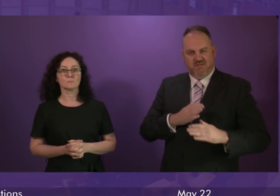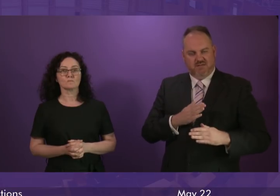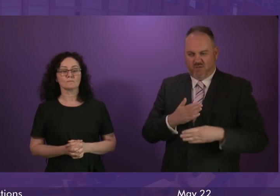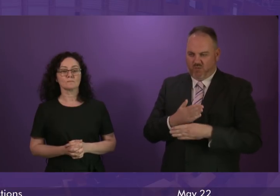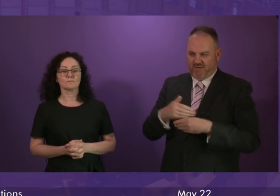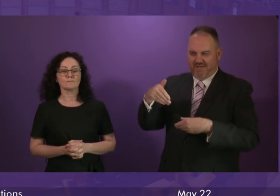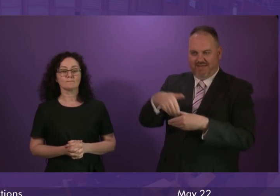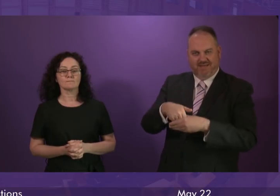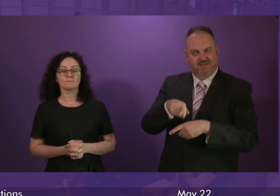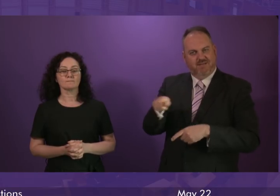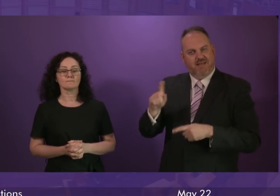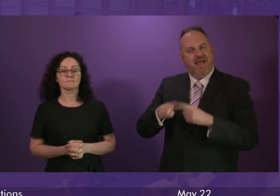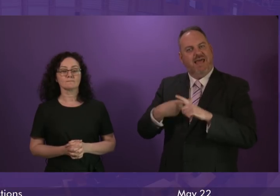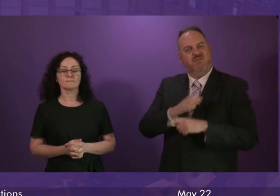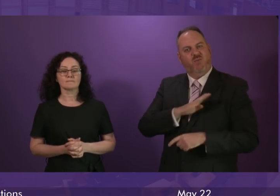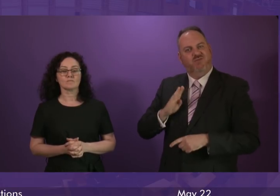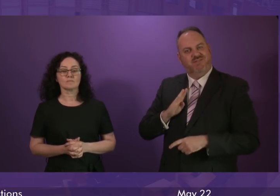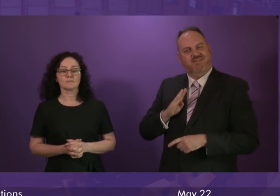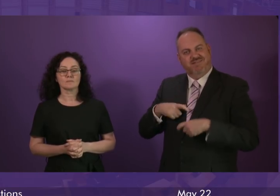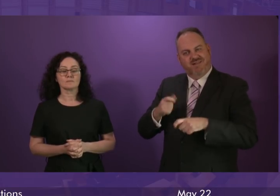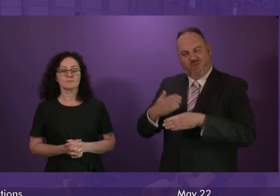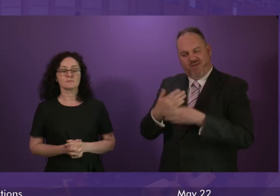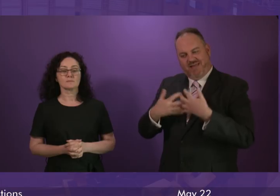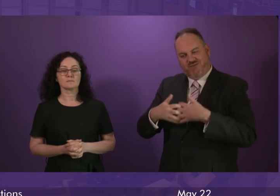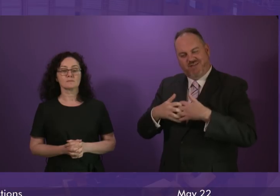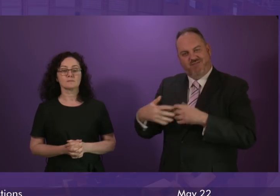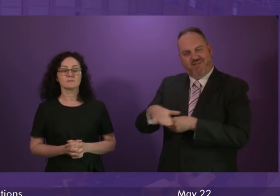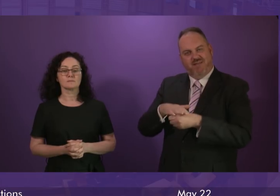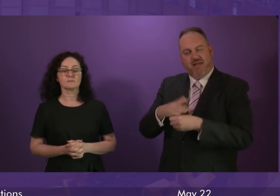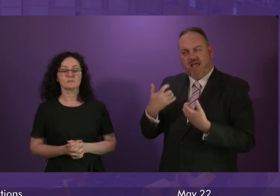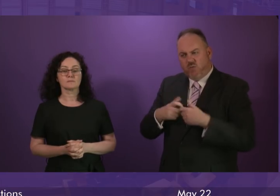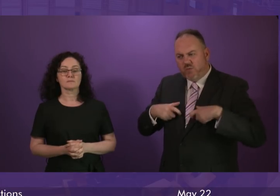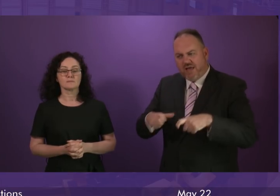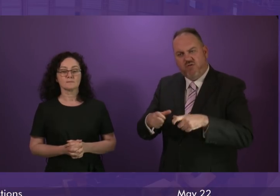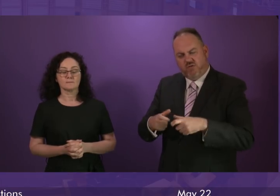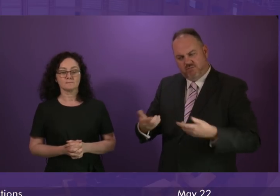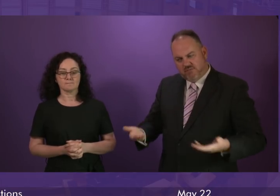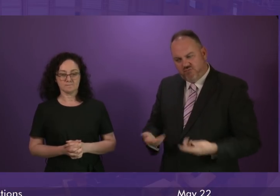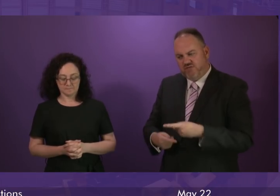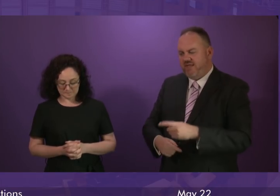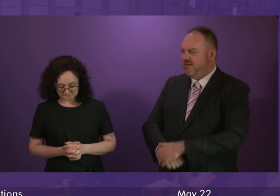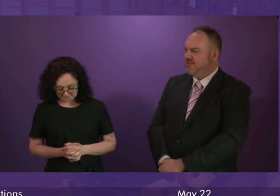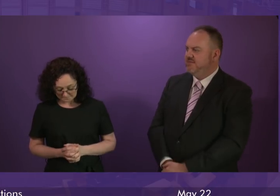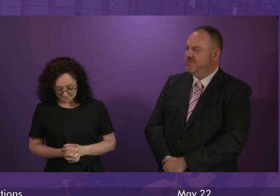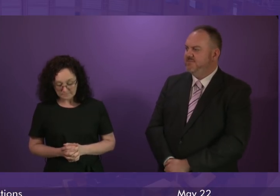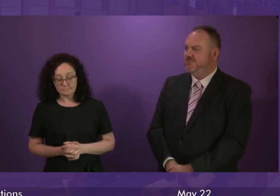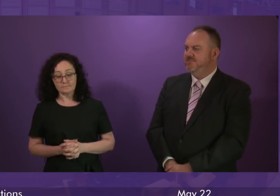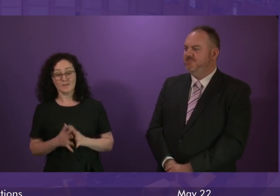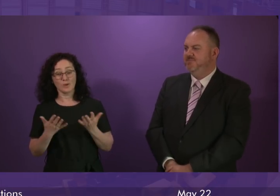What will the First Minister do to keep our veteran skills employed in this sector? First Minister. Well, of course,